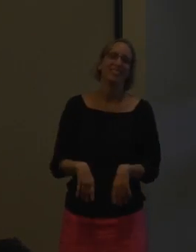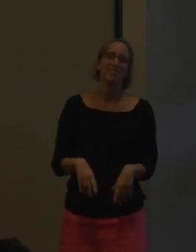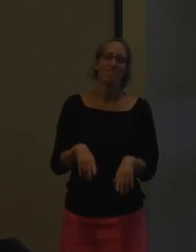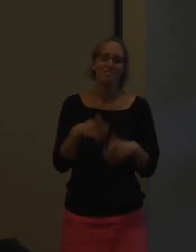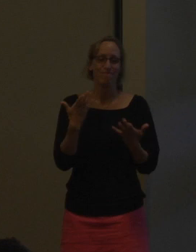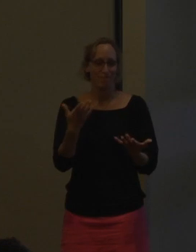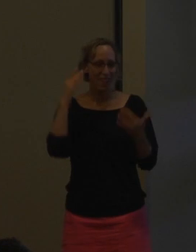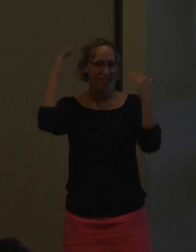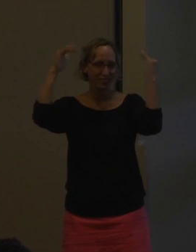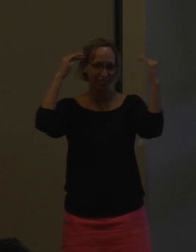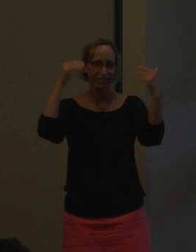tests done.